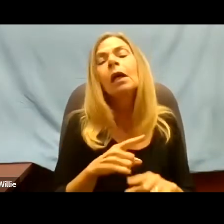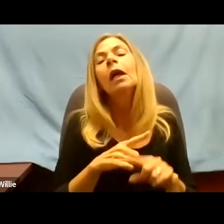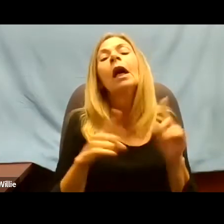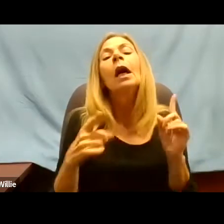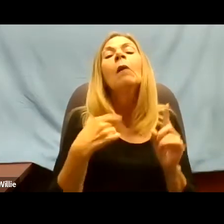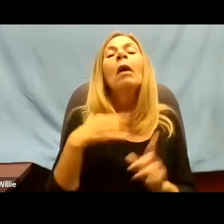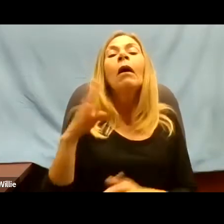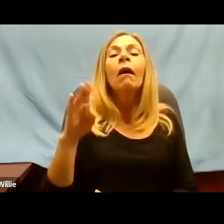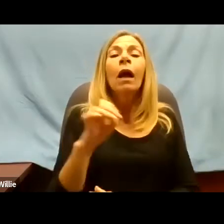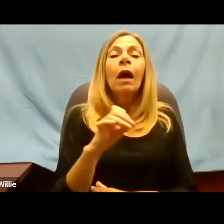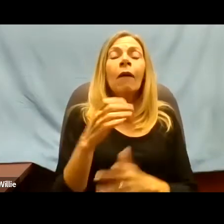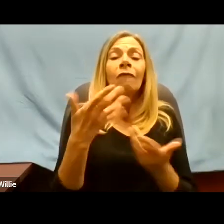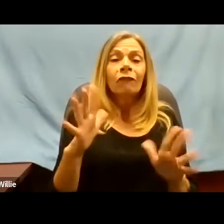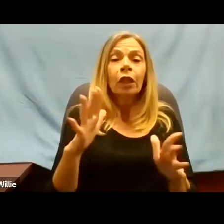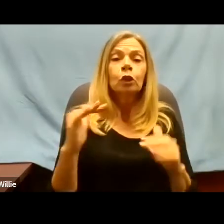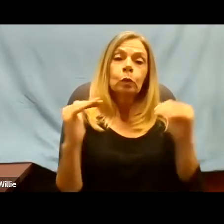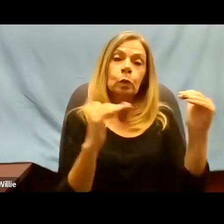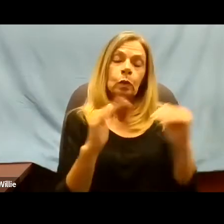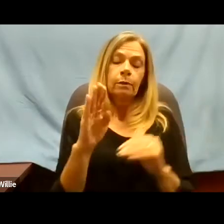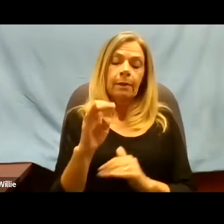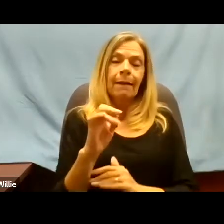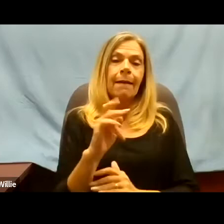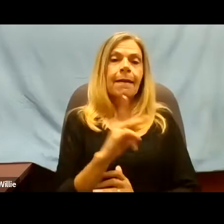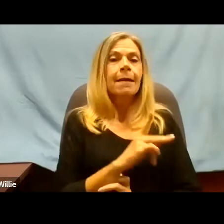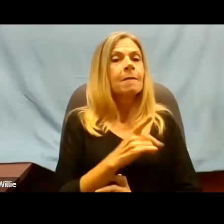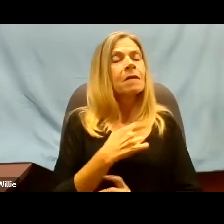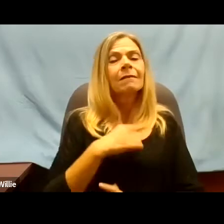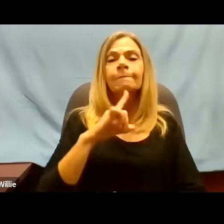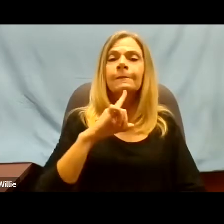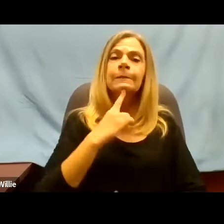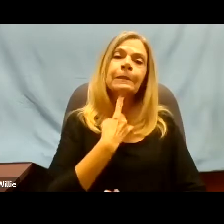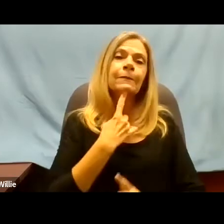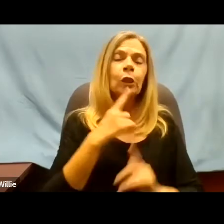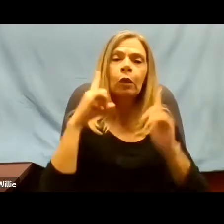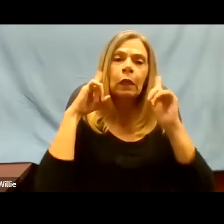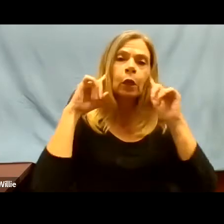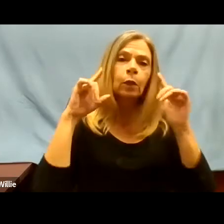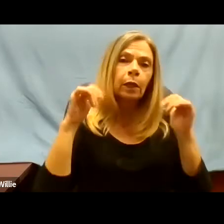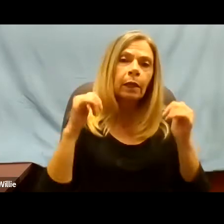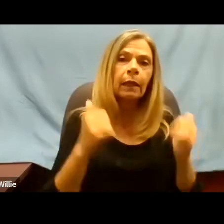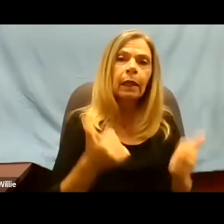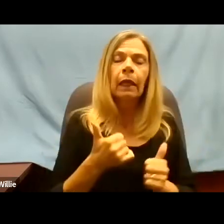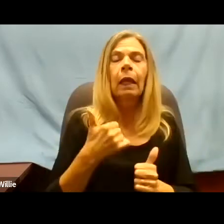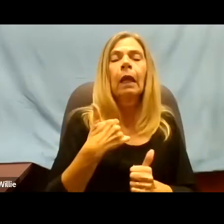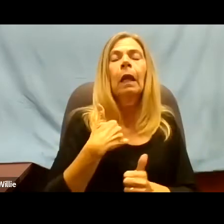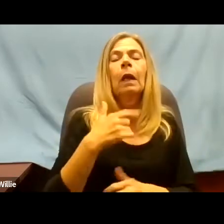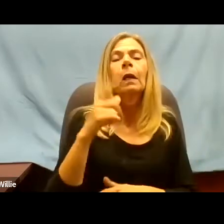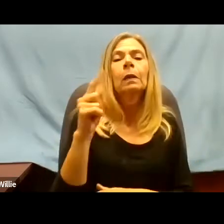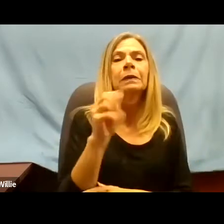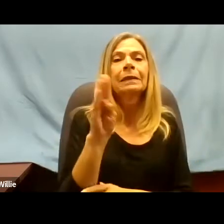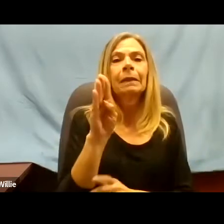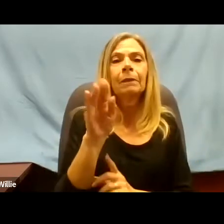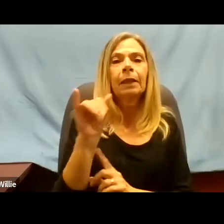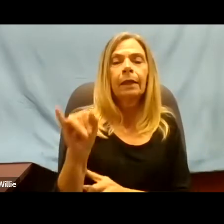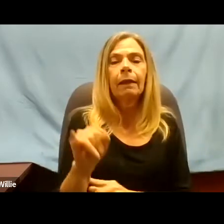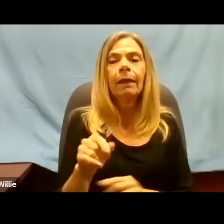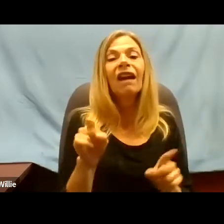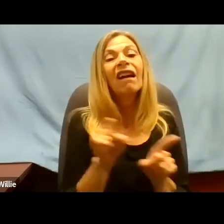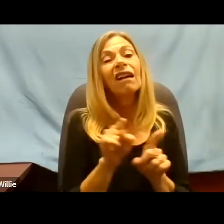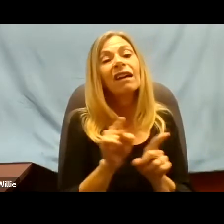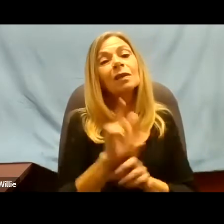loss, traumatic brain injury. Later, I found out Agent Orange poisoning